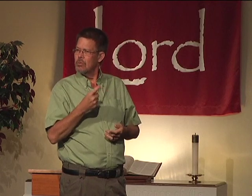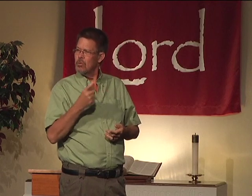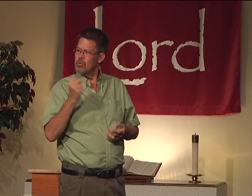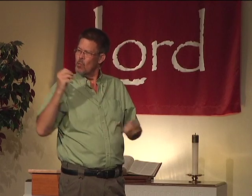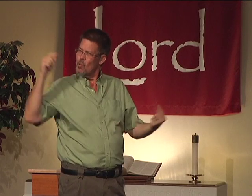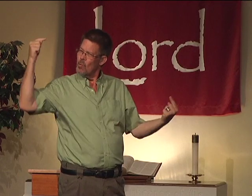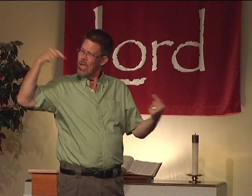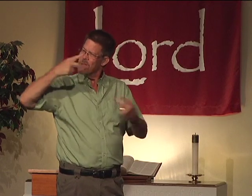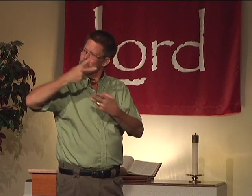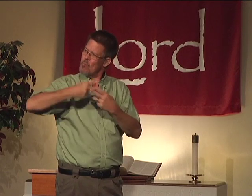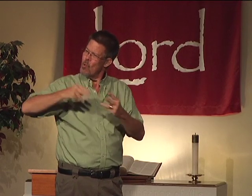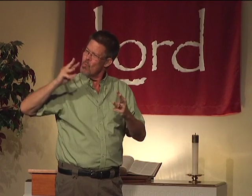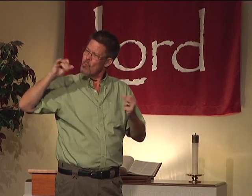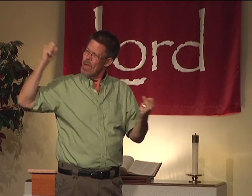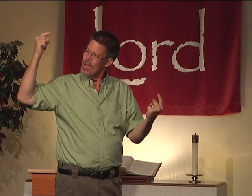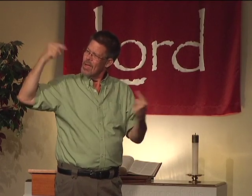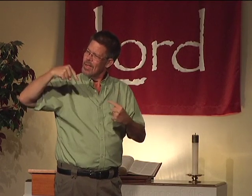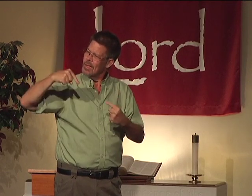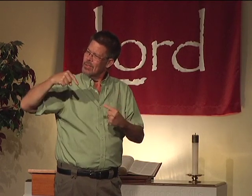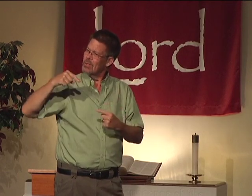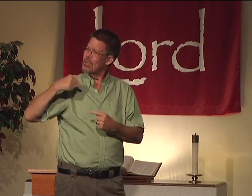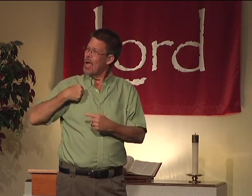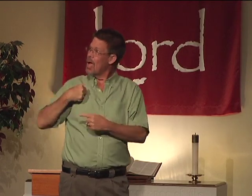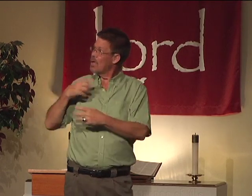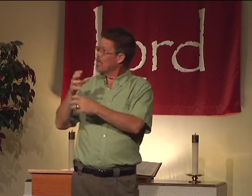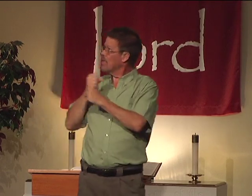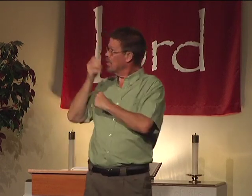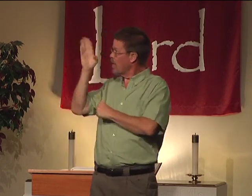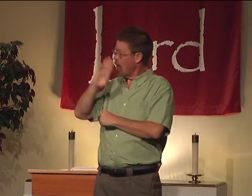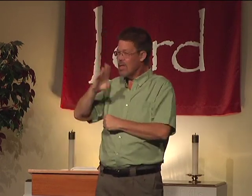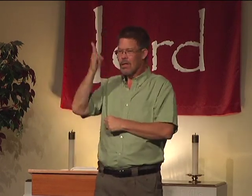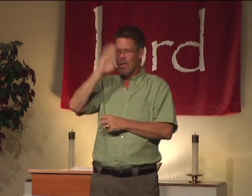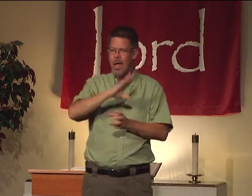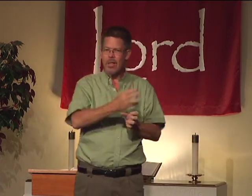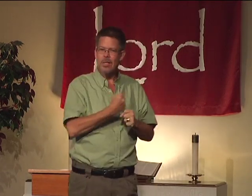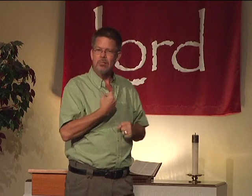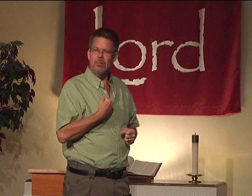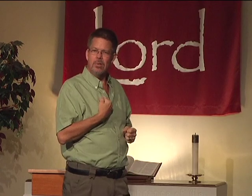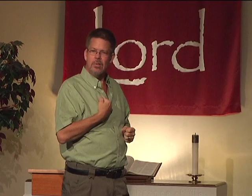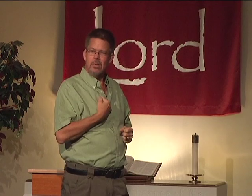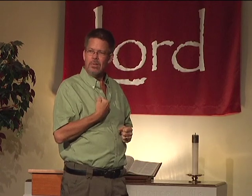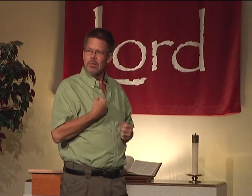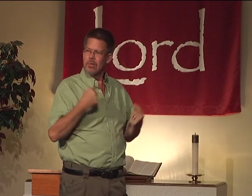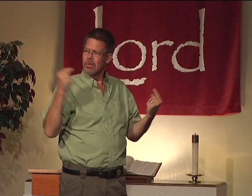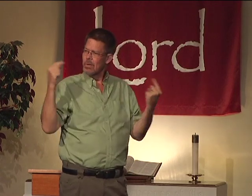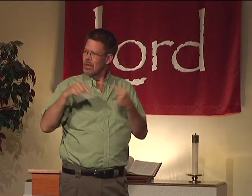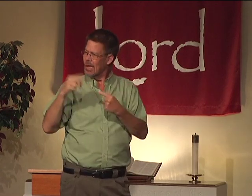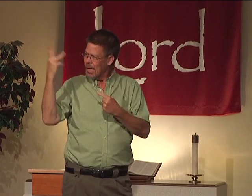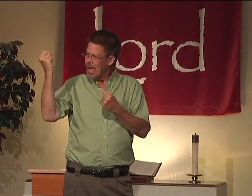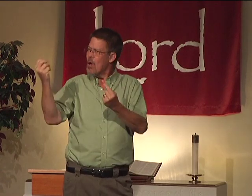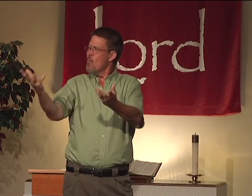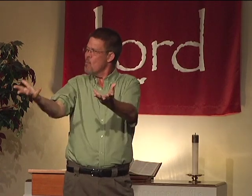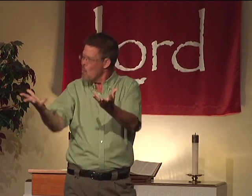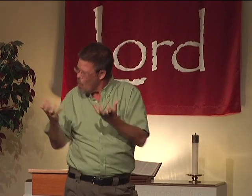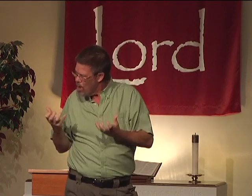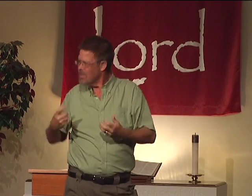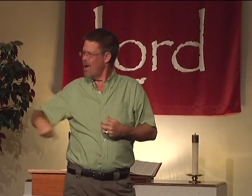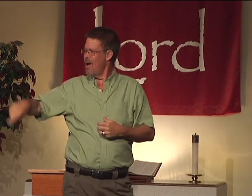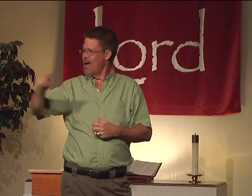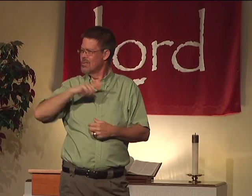his sons and daughters. So really it works for both ways. You're getting God and God's getting me. He